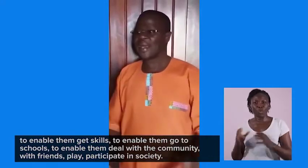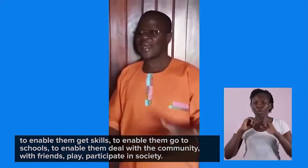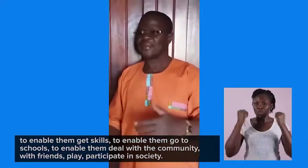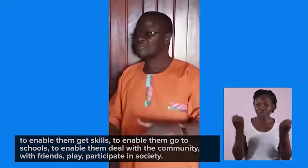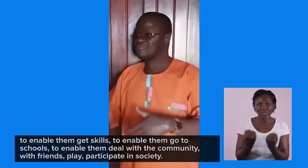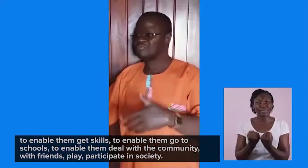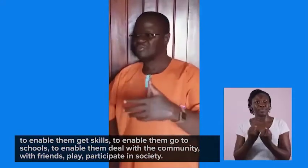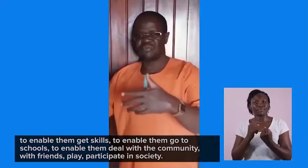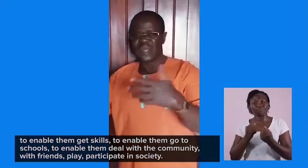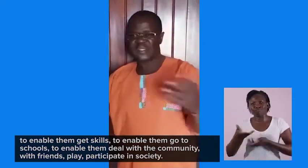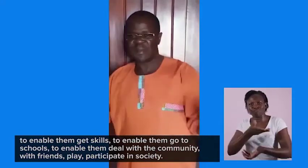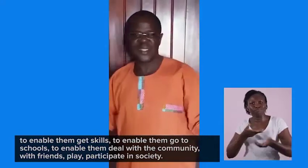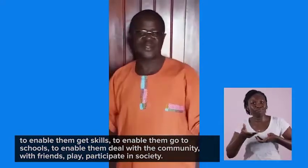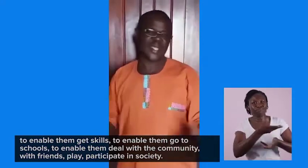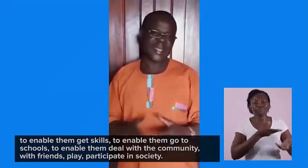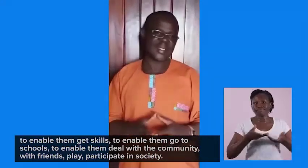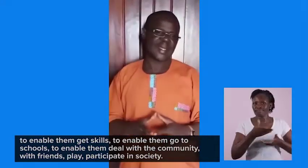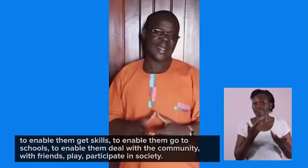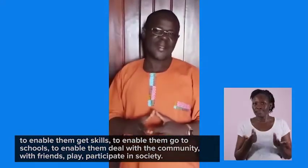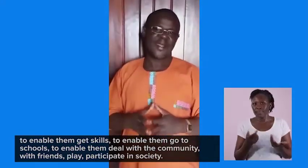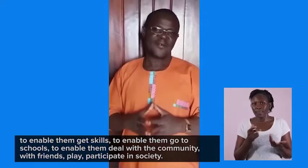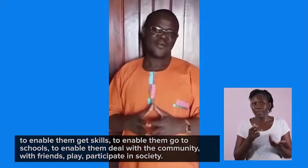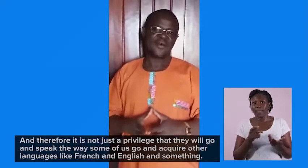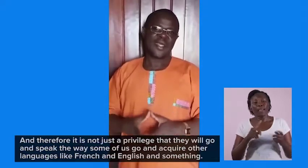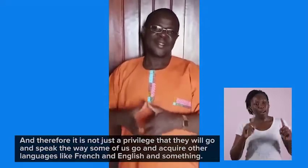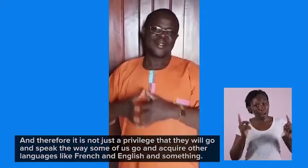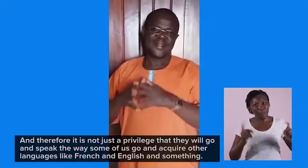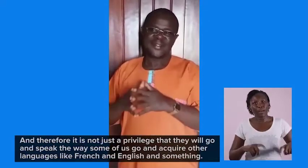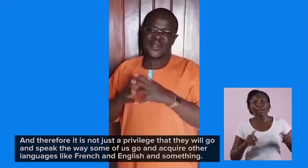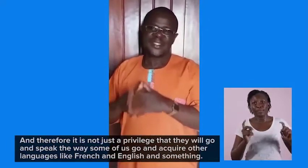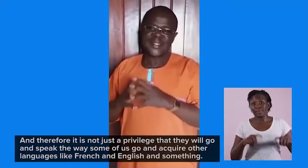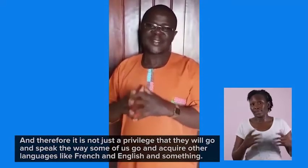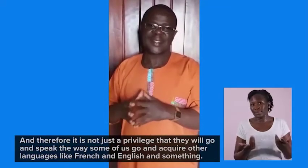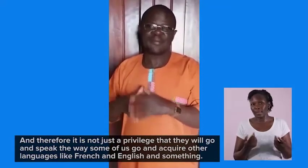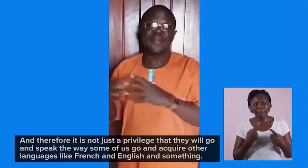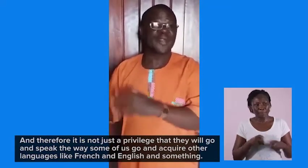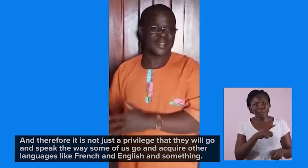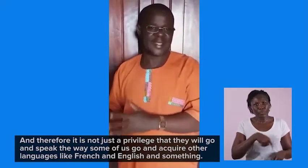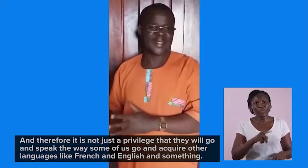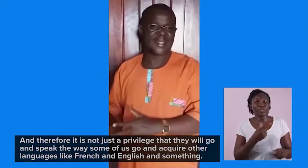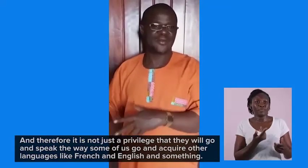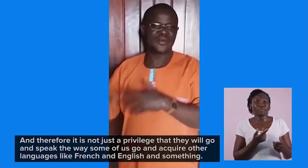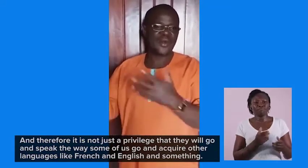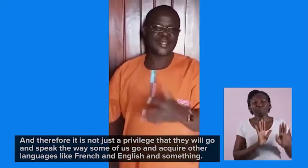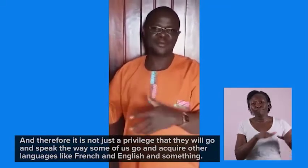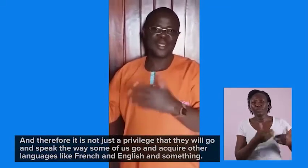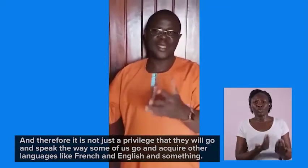participate in society. And therefore, it is not just a privilege that they will go and speak